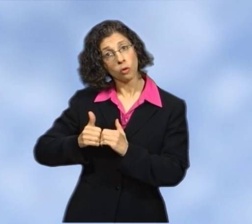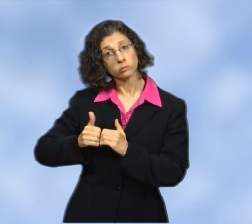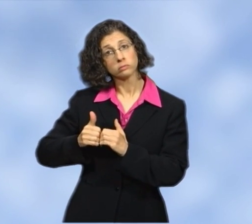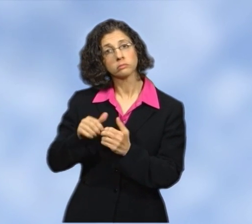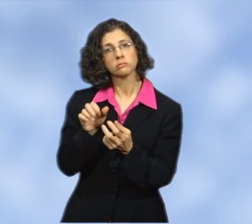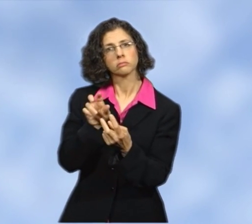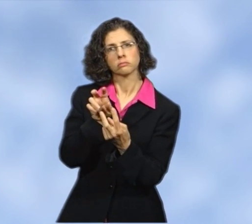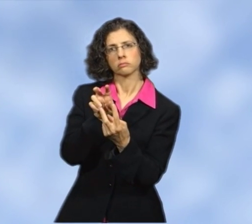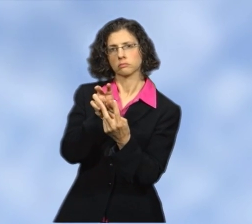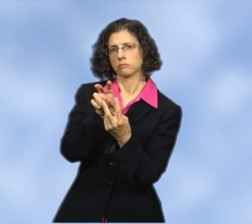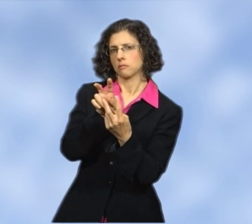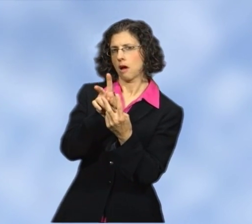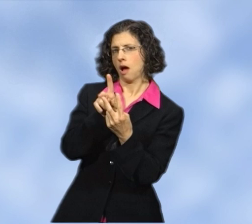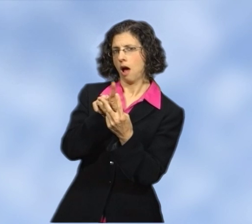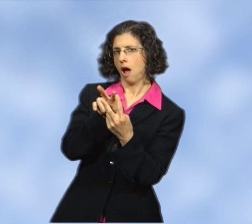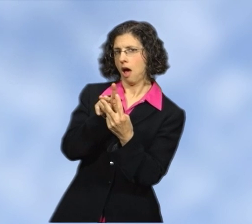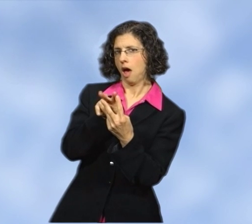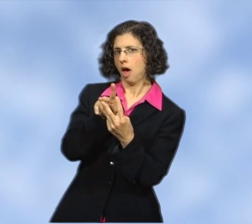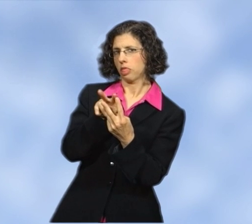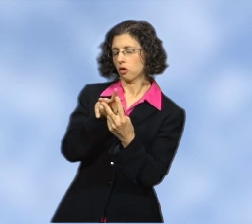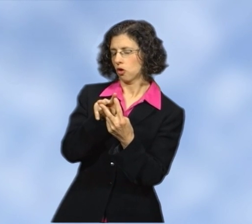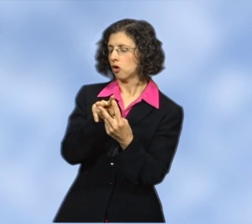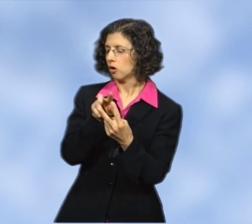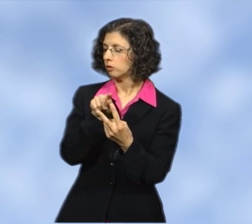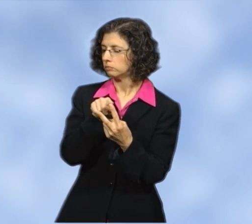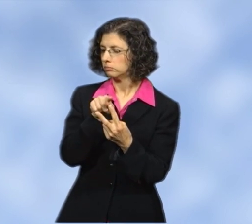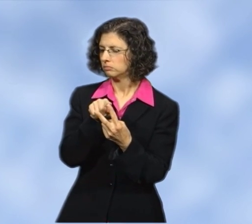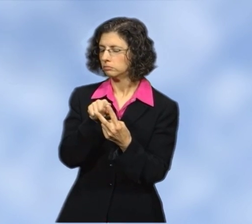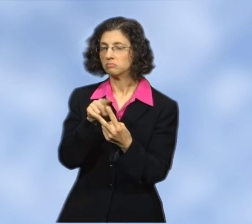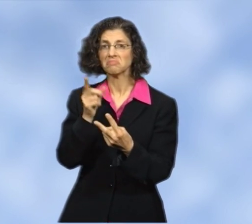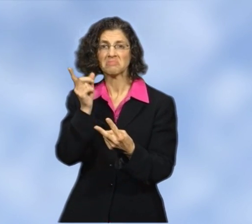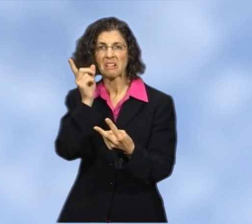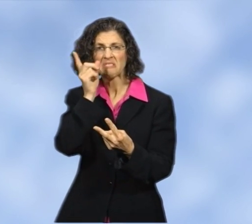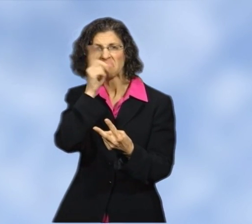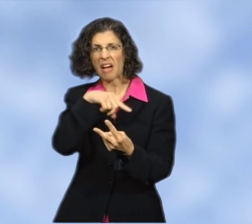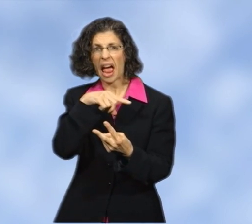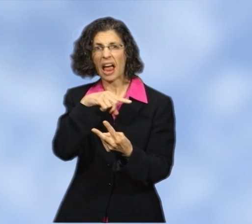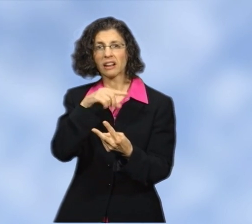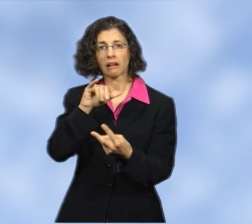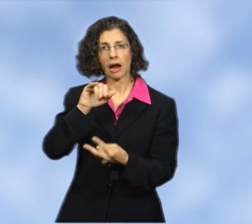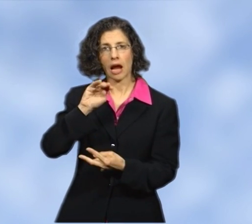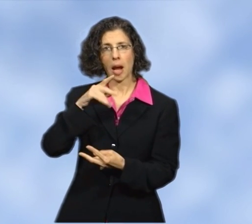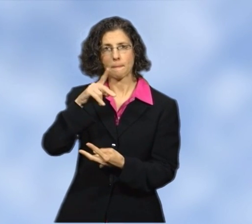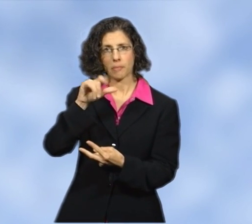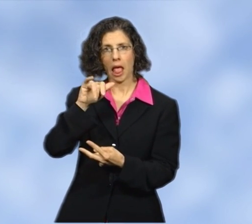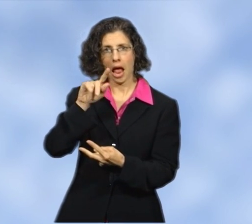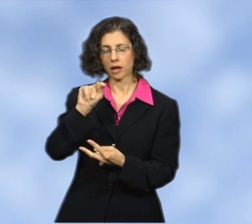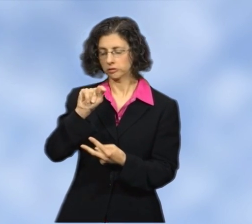either by using an implant